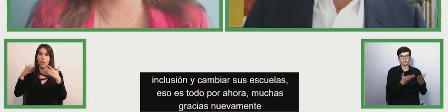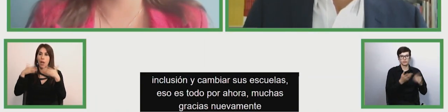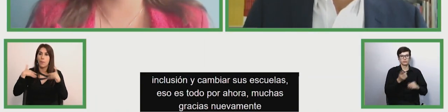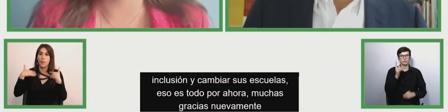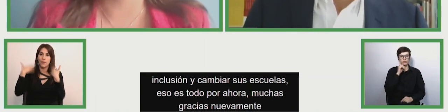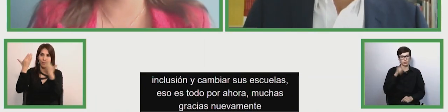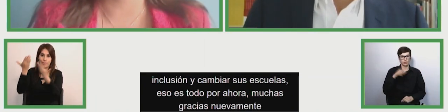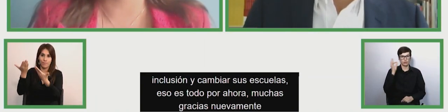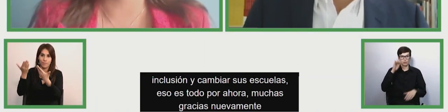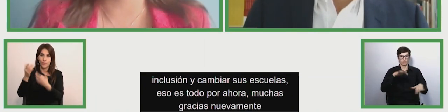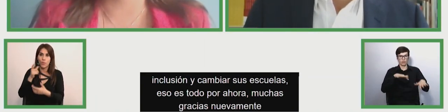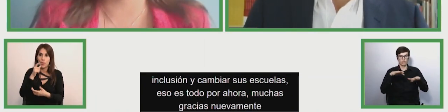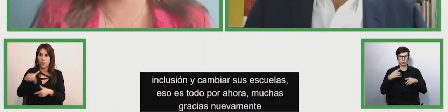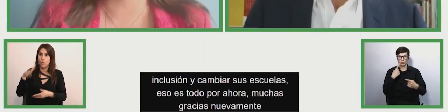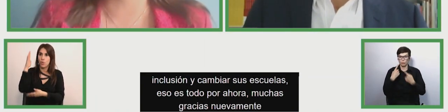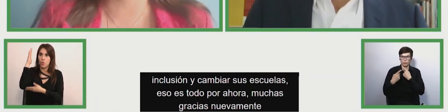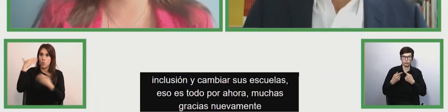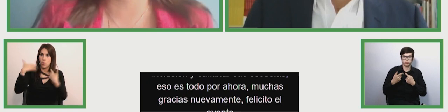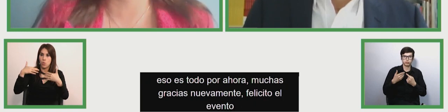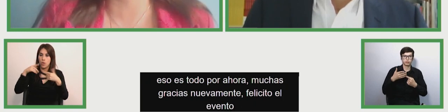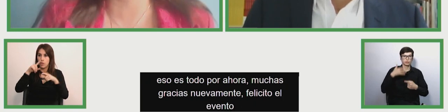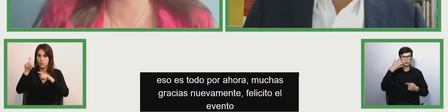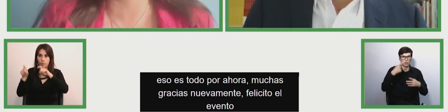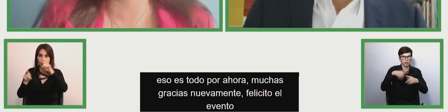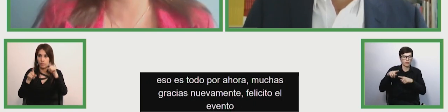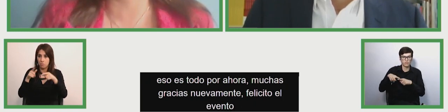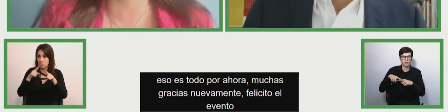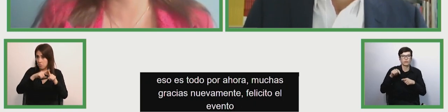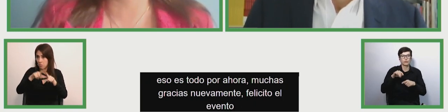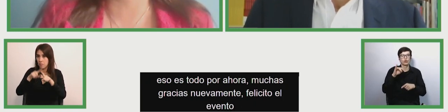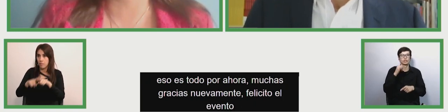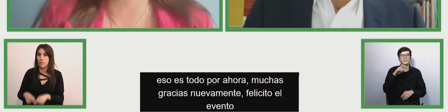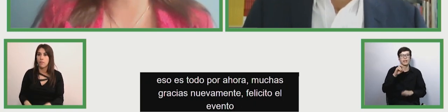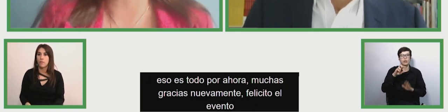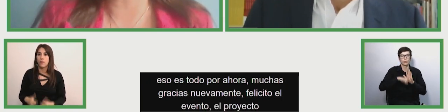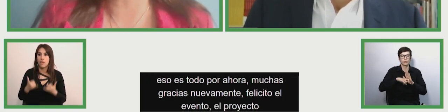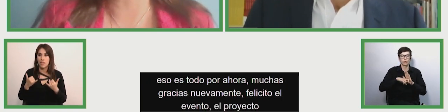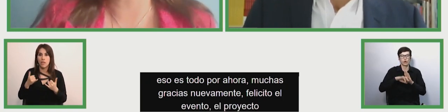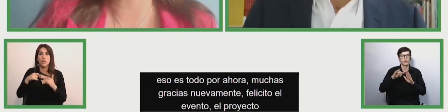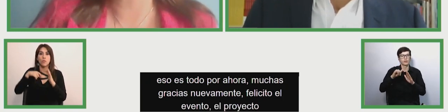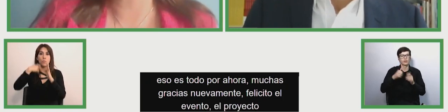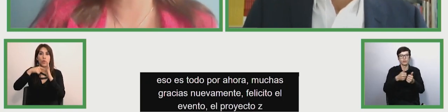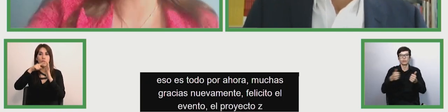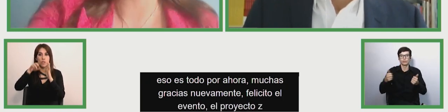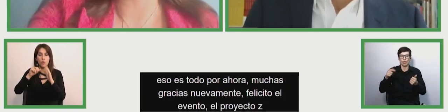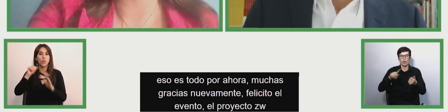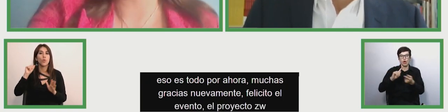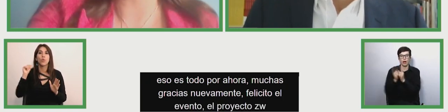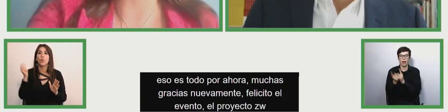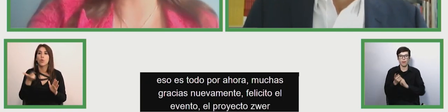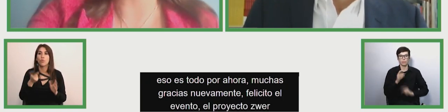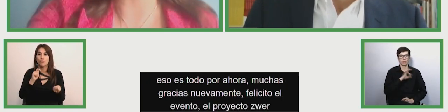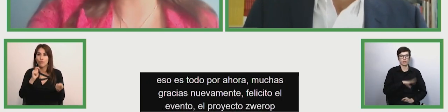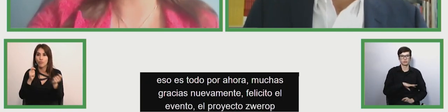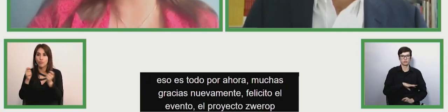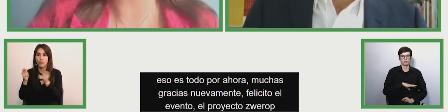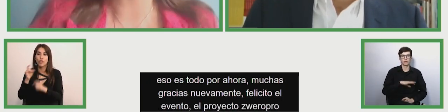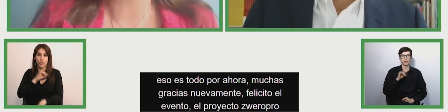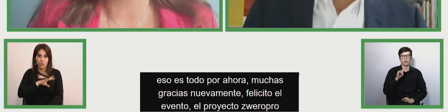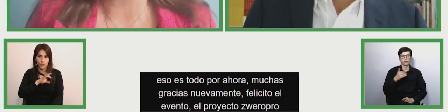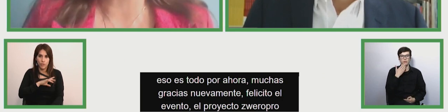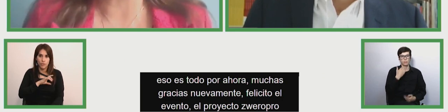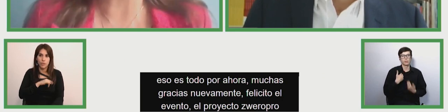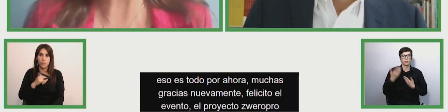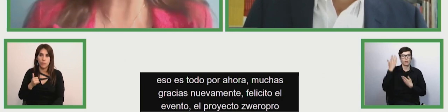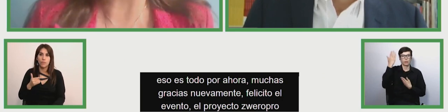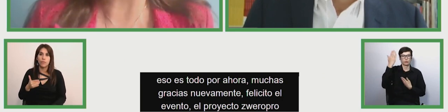So that's all for now, thank you very much again, congratulate for the event, congratulations